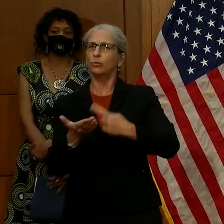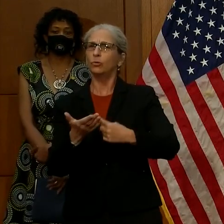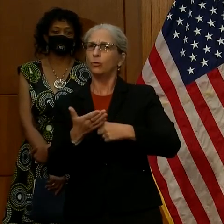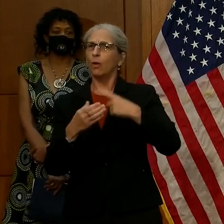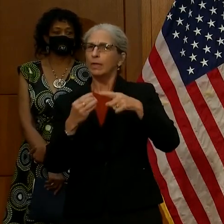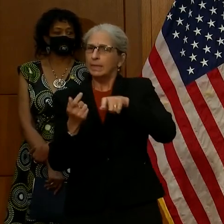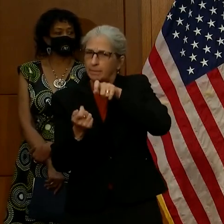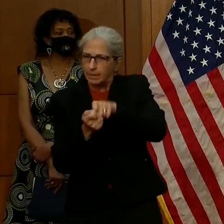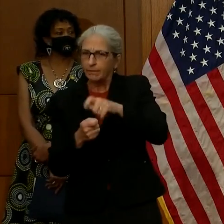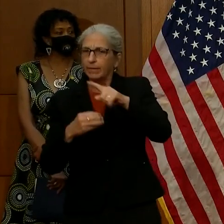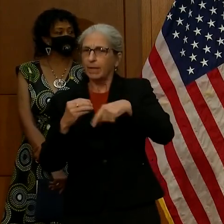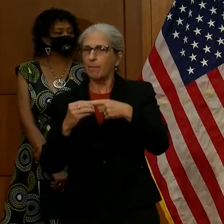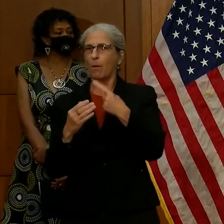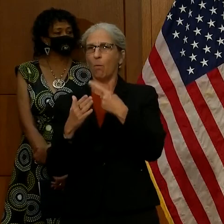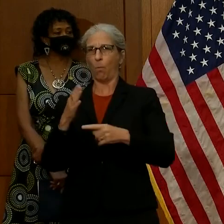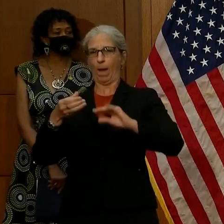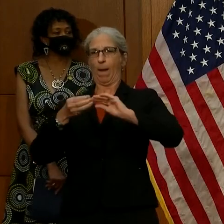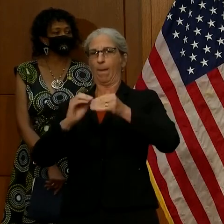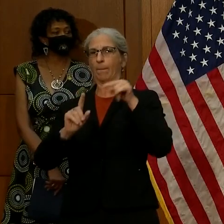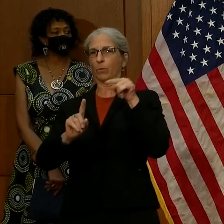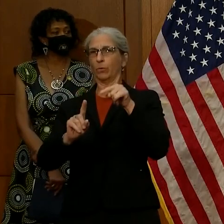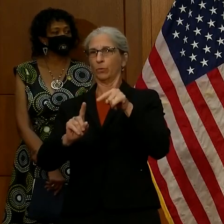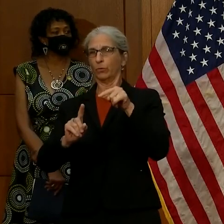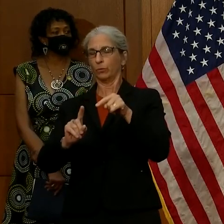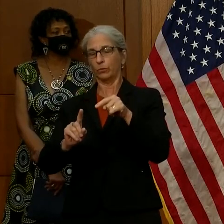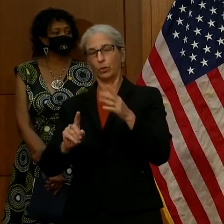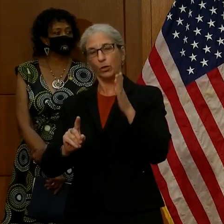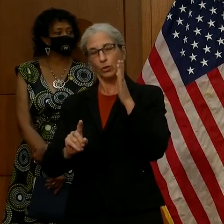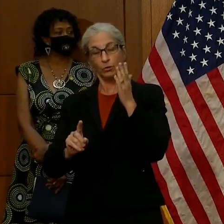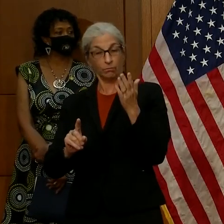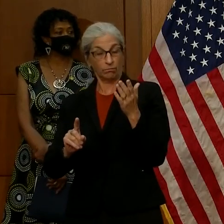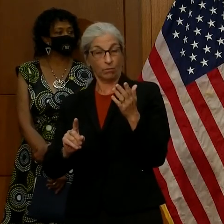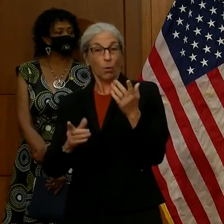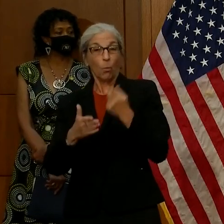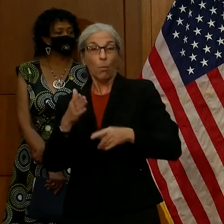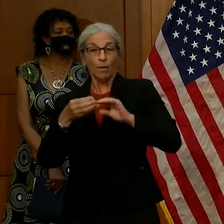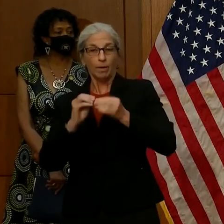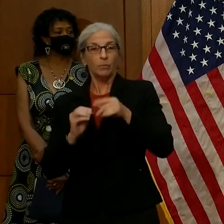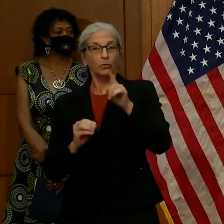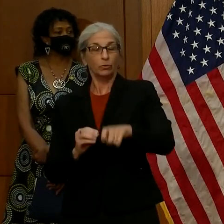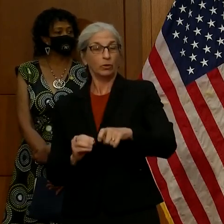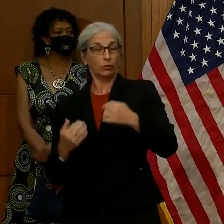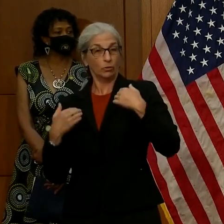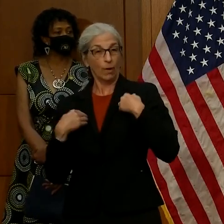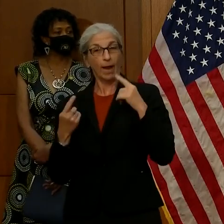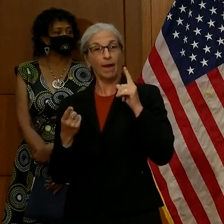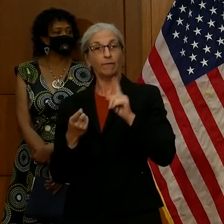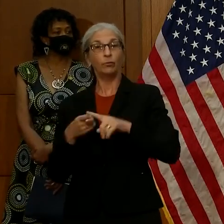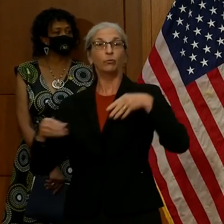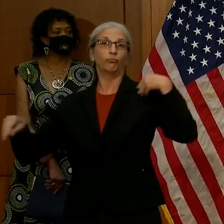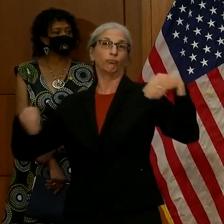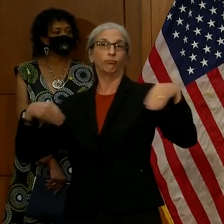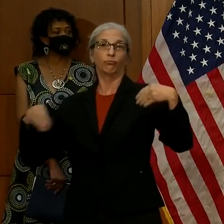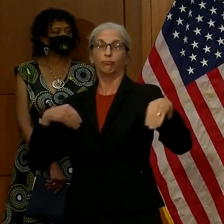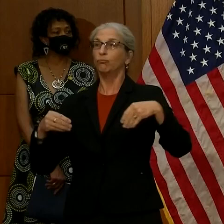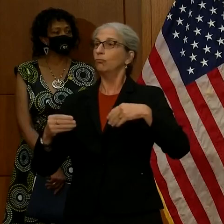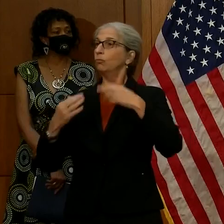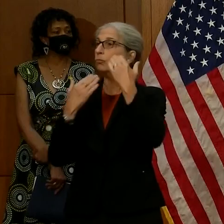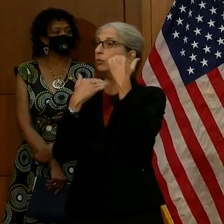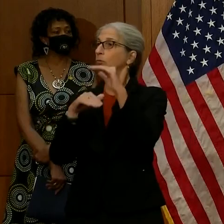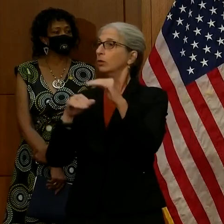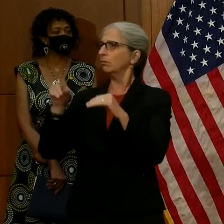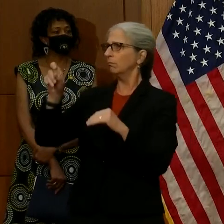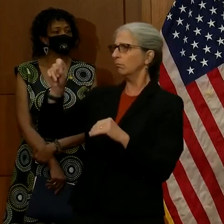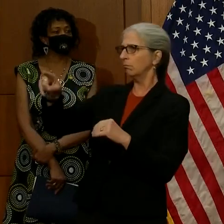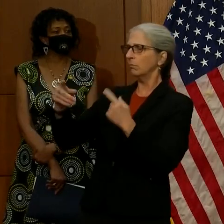that you're looking for that would help you make a decision to maybe ease some restrictions? And when you say ease restrictions,